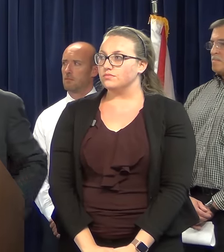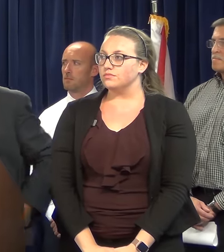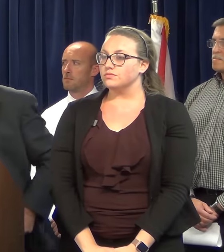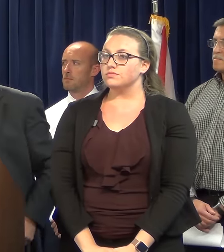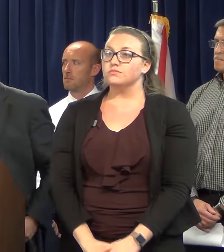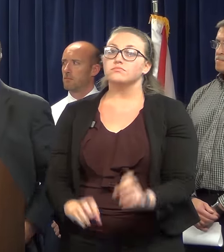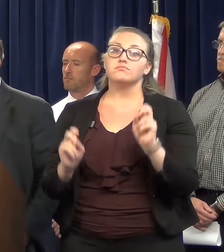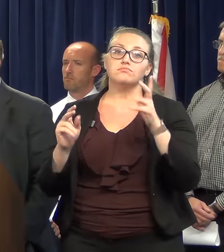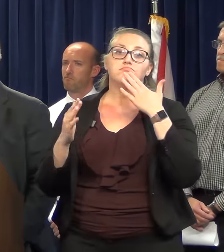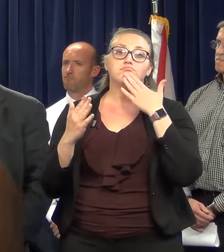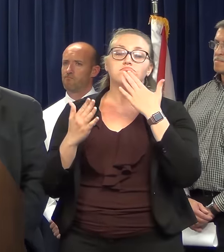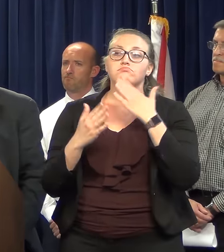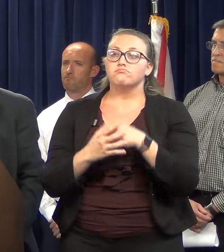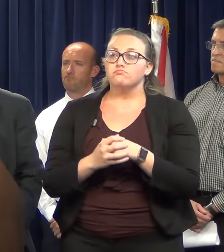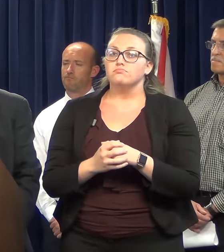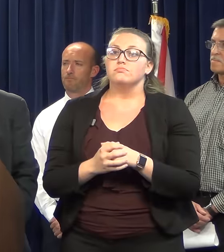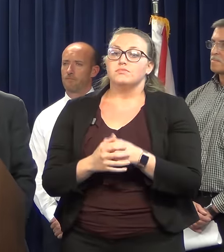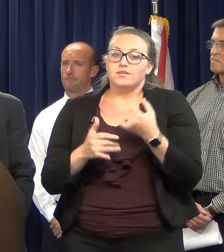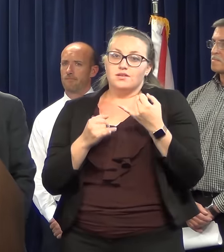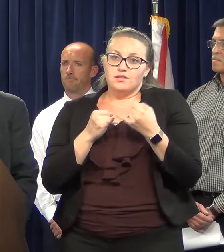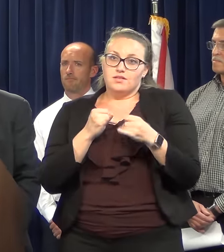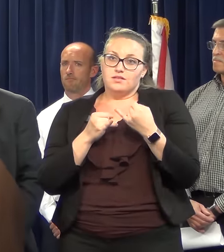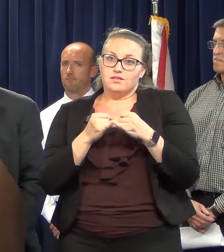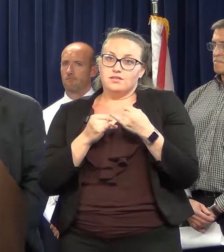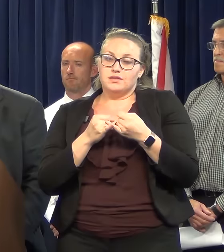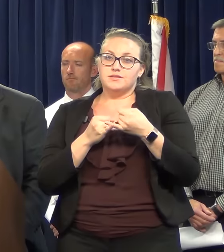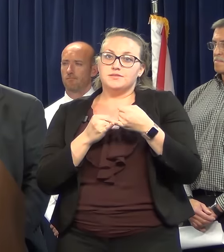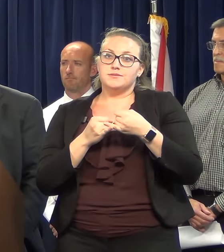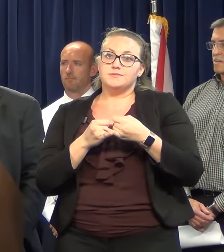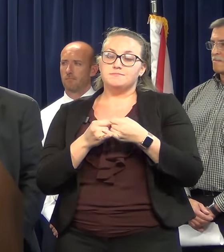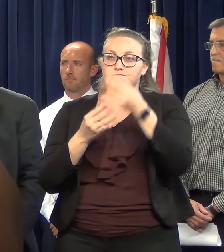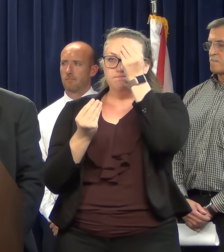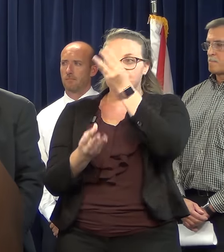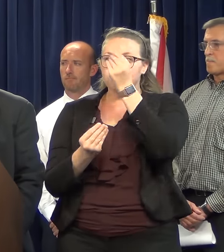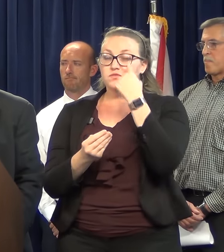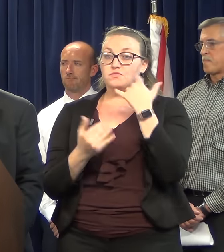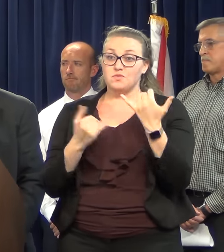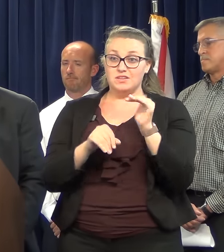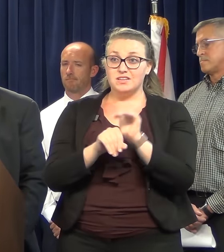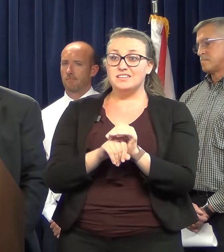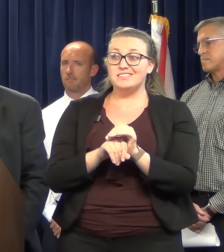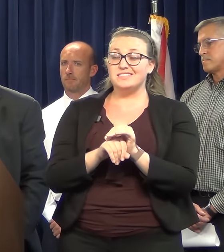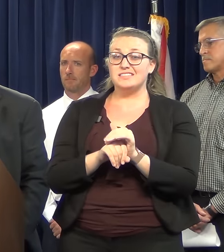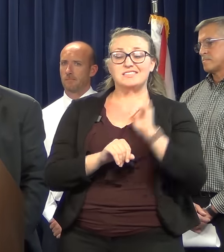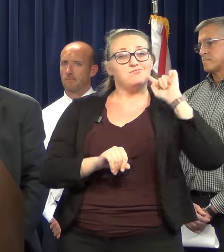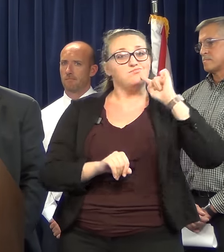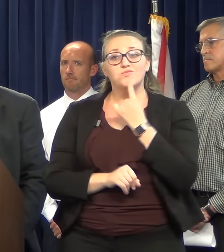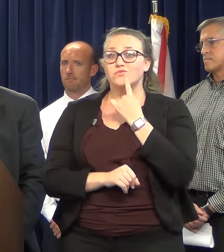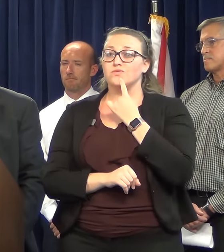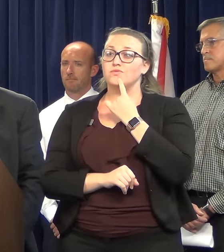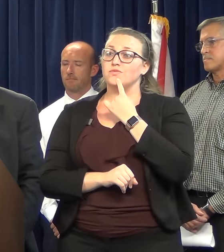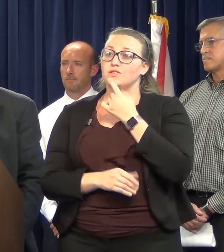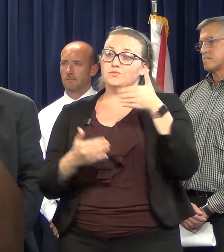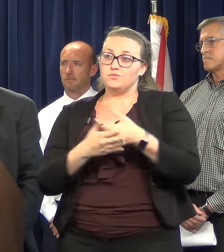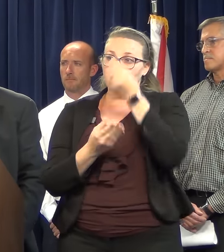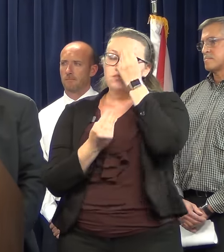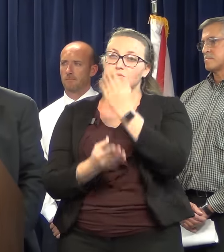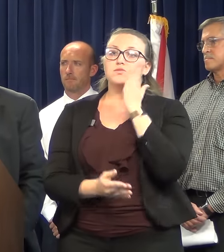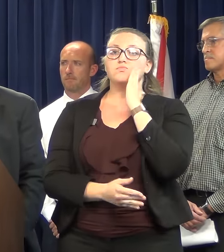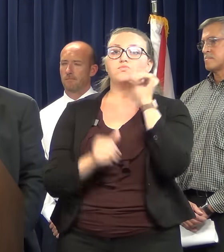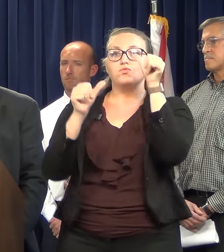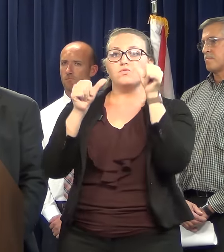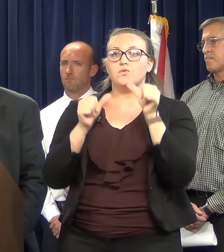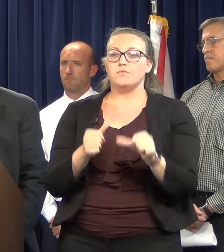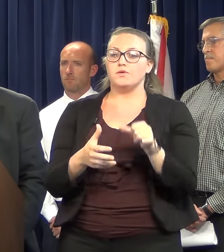All right. Thank you. This is our last briefing for this evening. Any critical updates will be made available through social media,